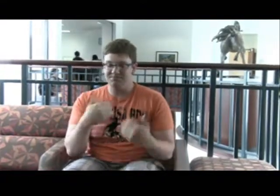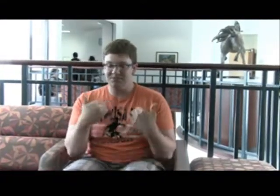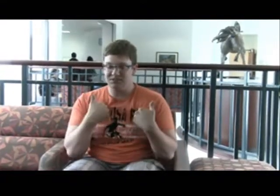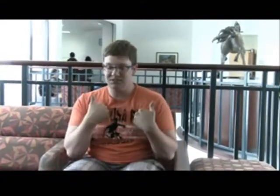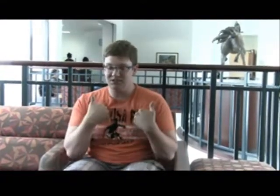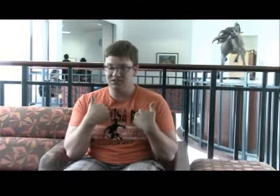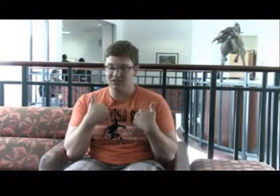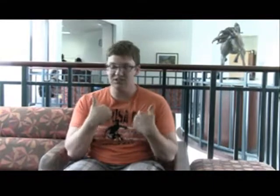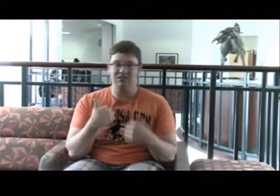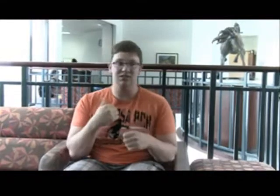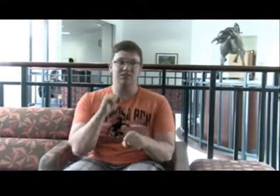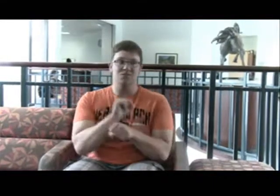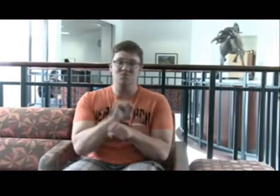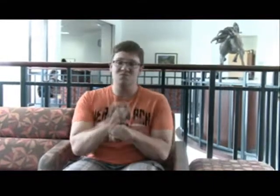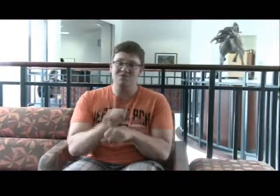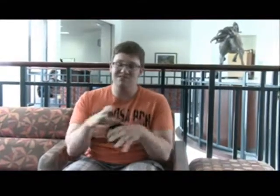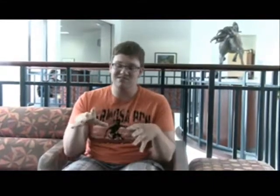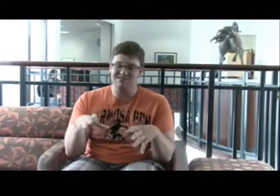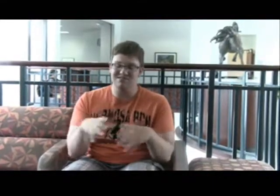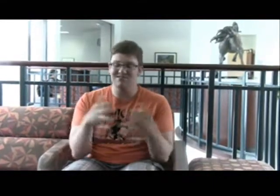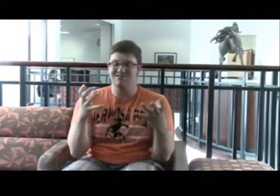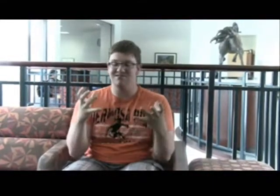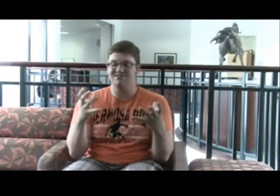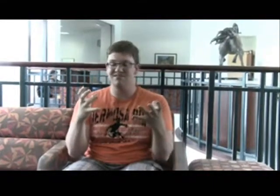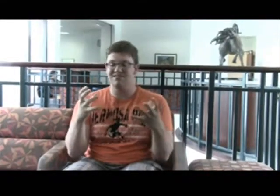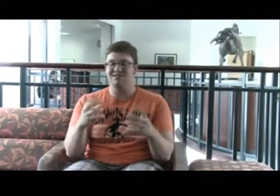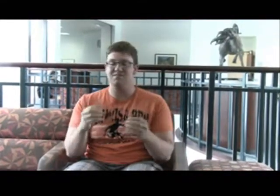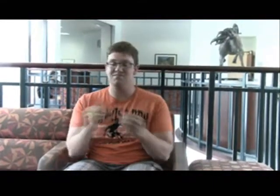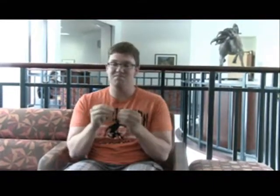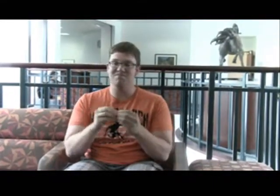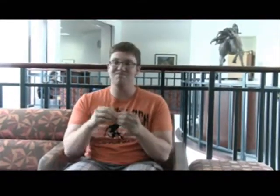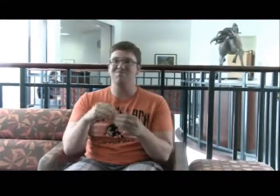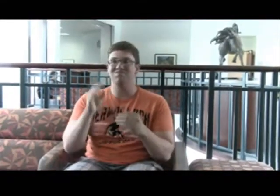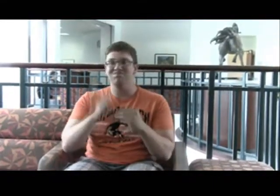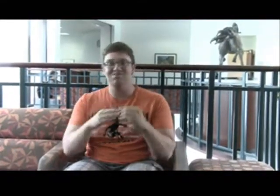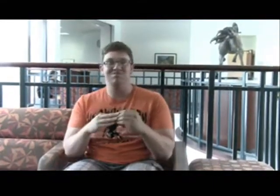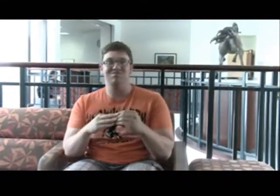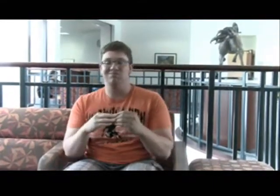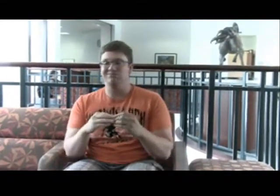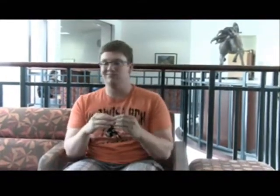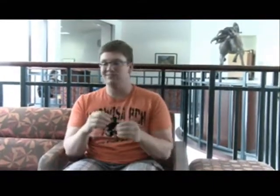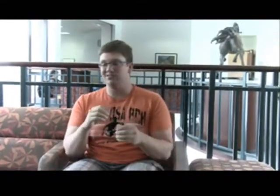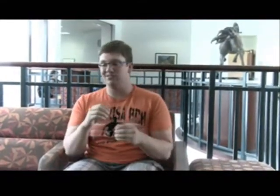The most challenging thing would probably have to be keeping up with all the schoolwork.